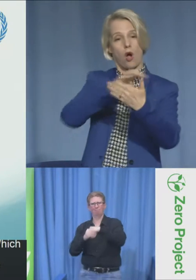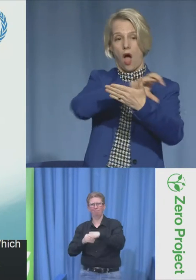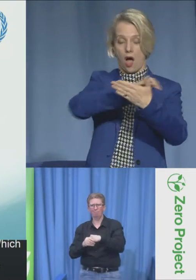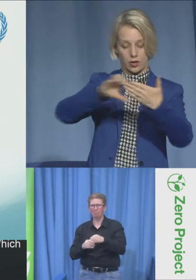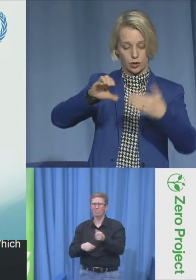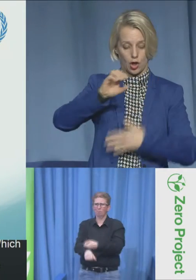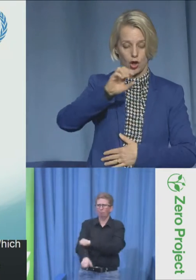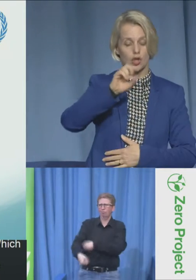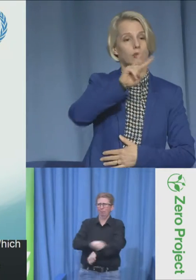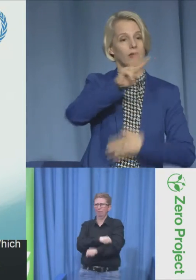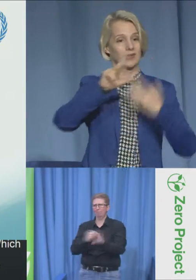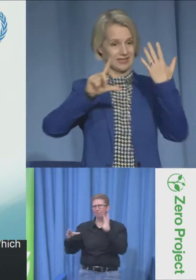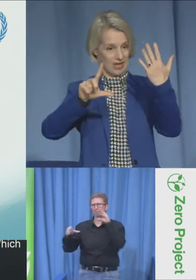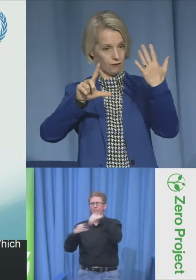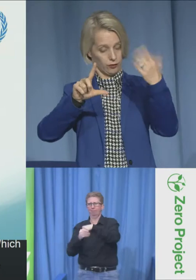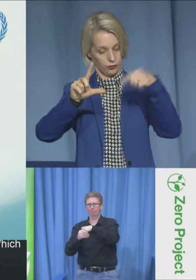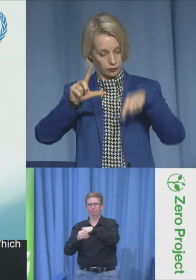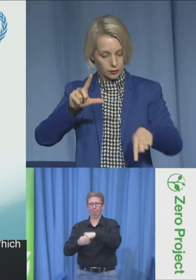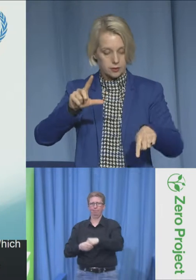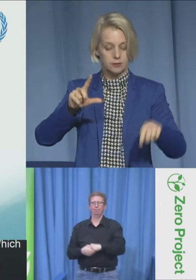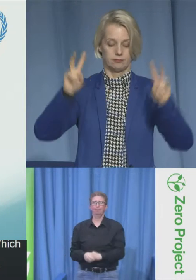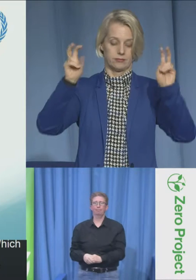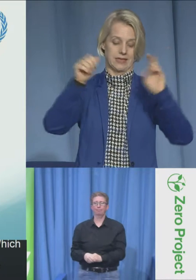link to work and employment